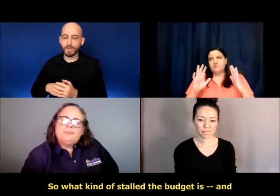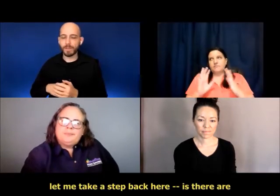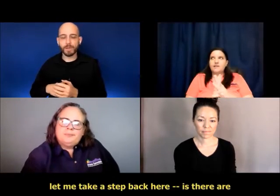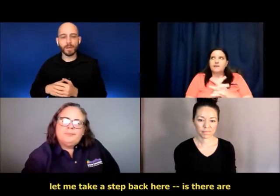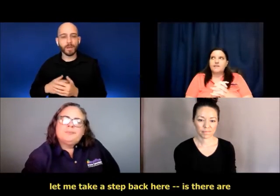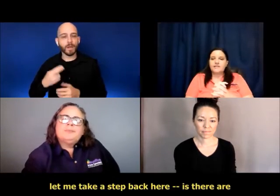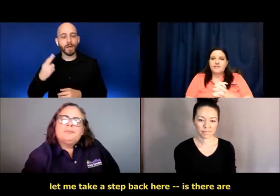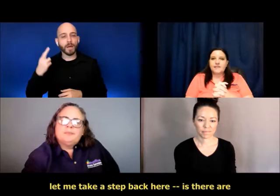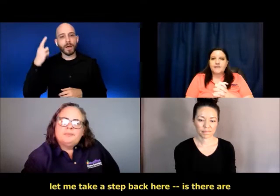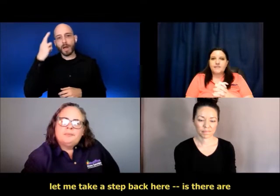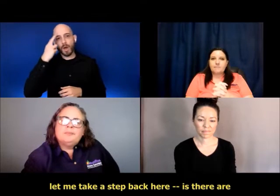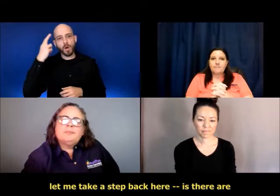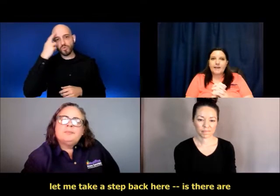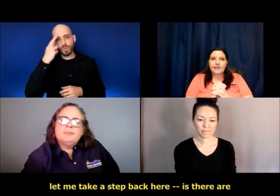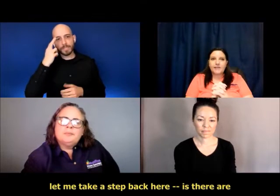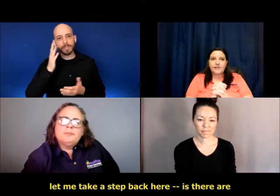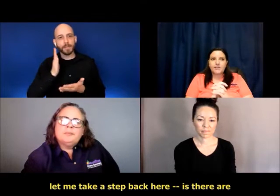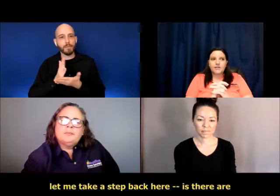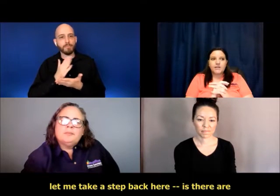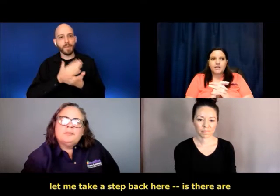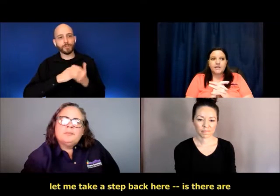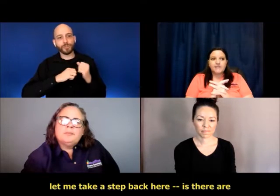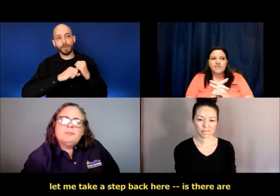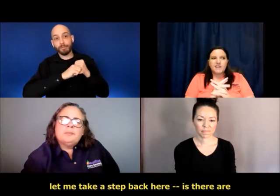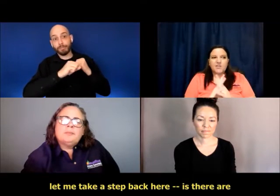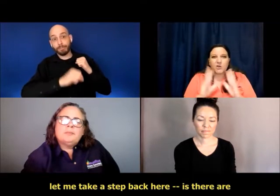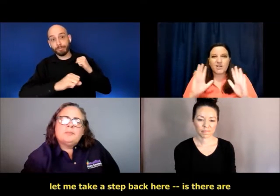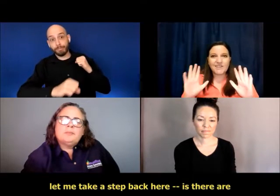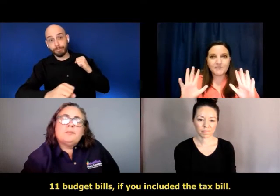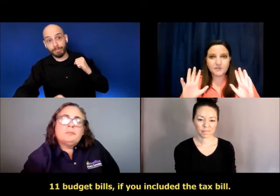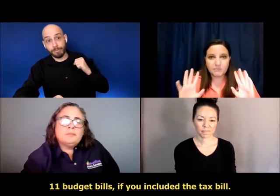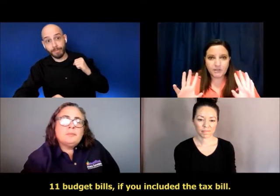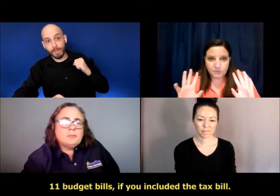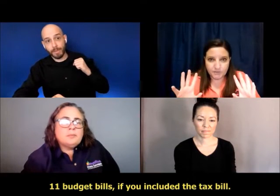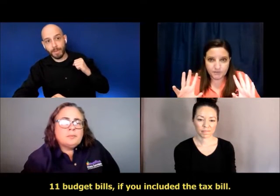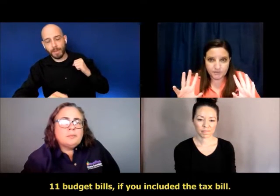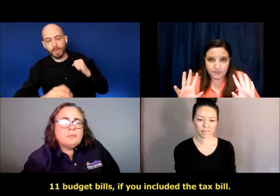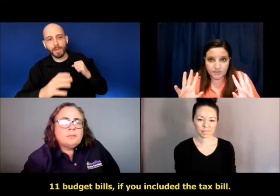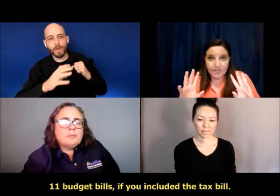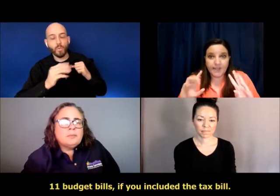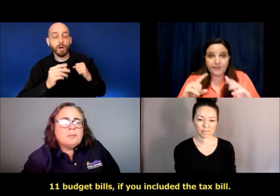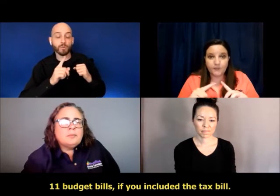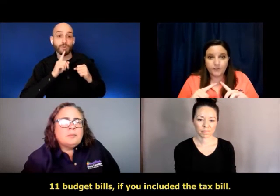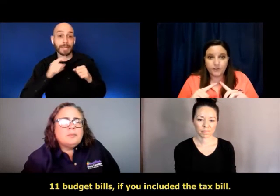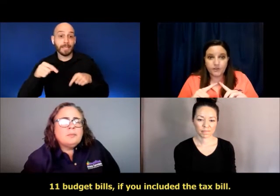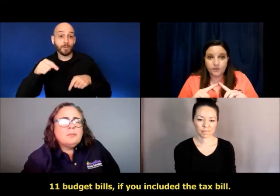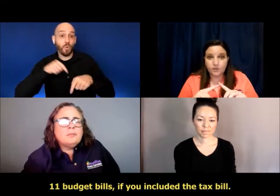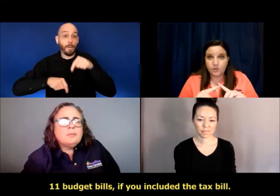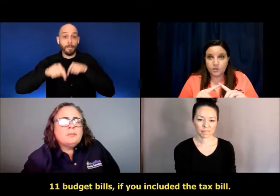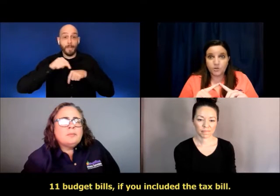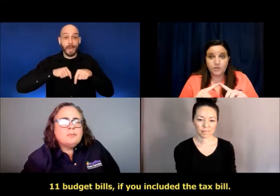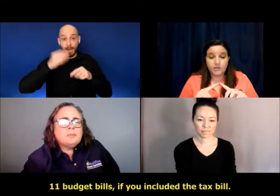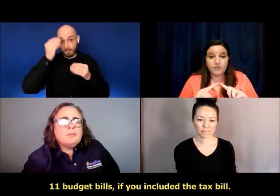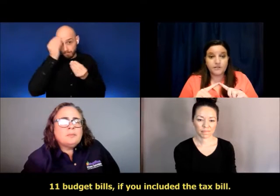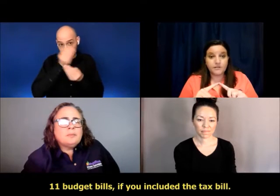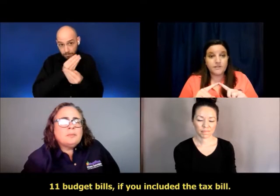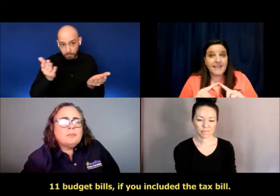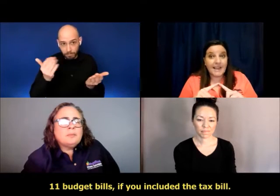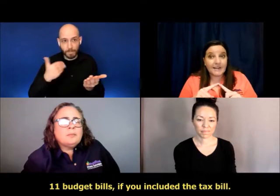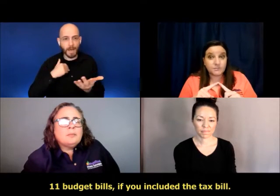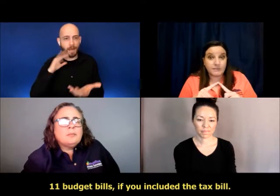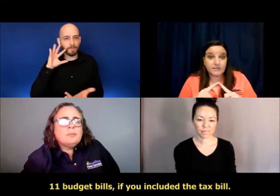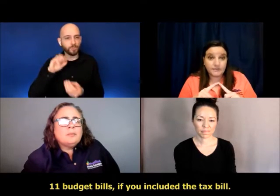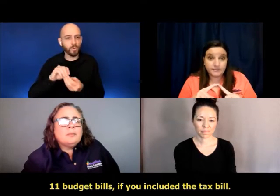and we kind of need to take a step back here, is there are 11 budget bills, if you included